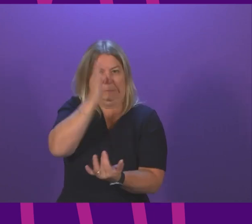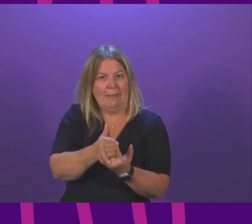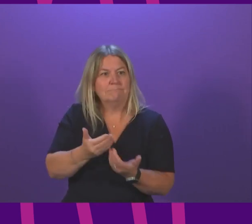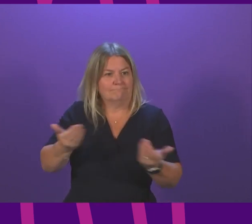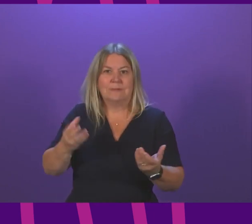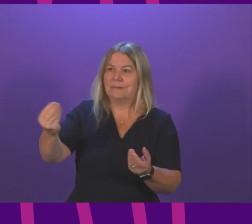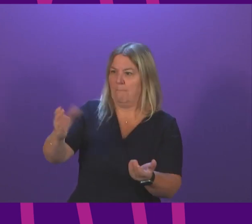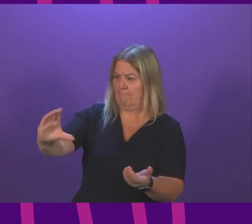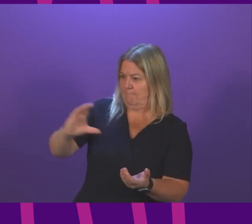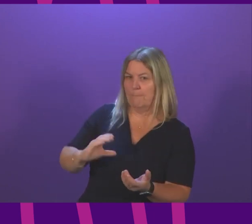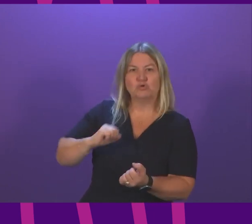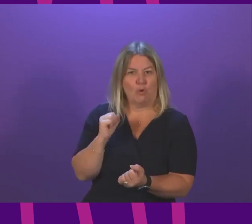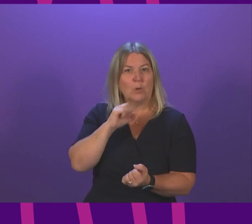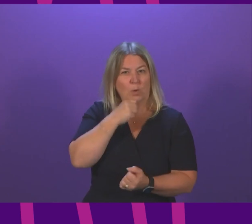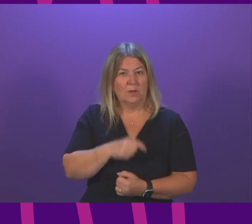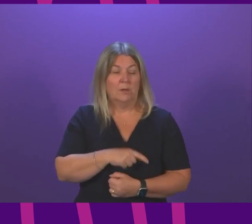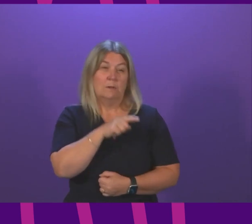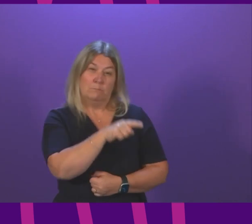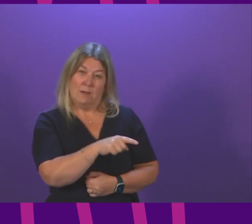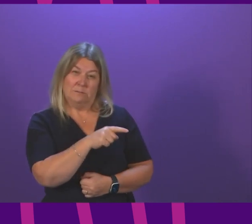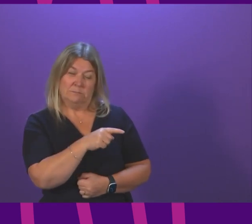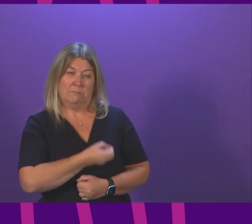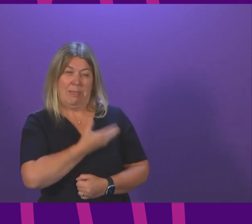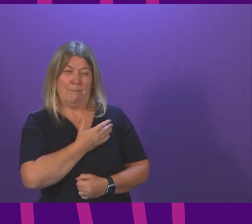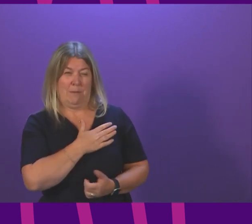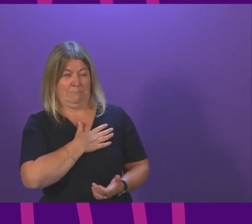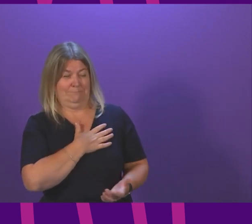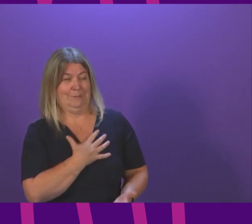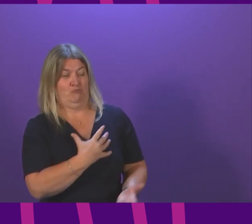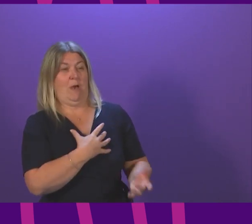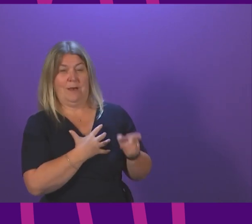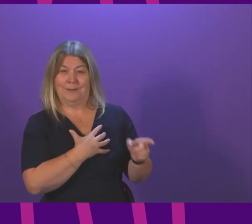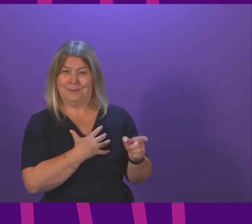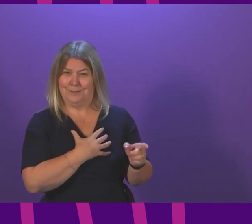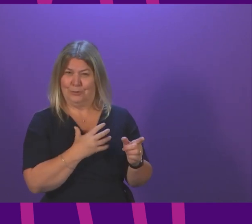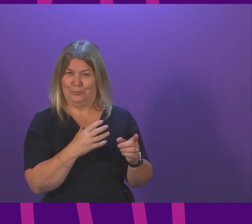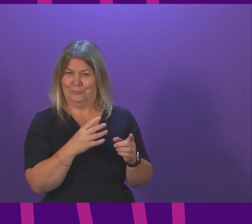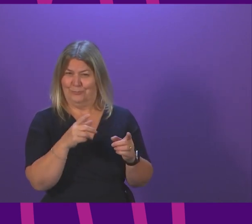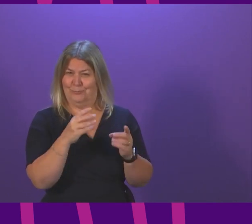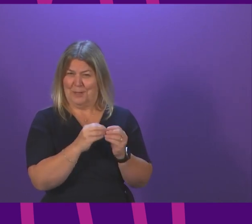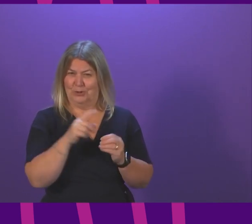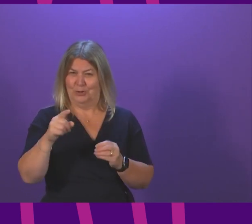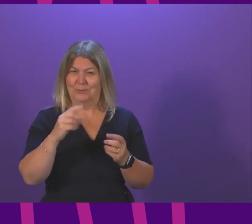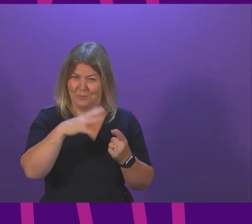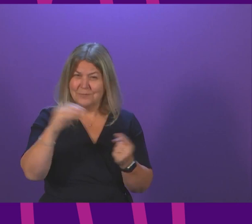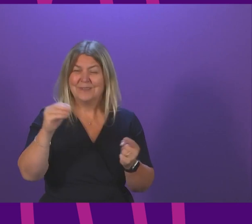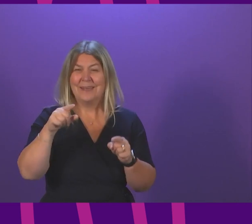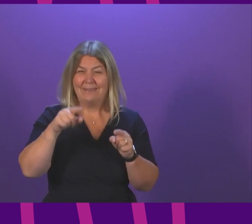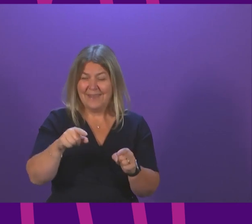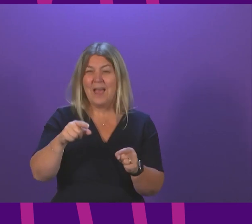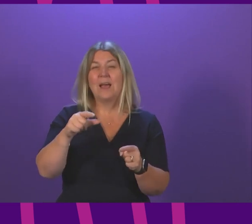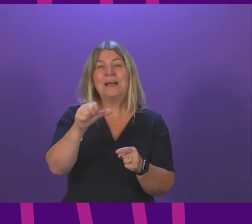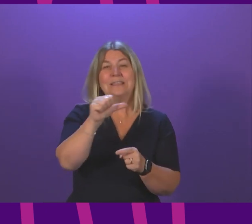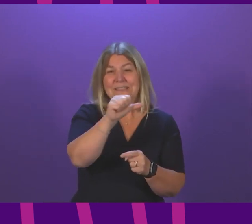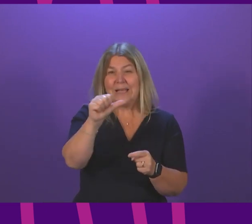positively because this is an announcement from a Tory Government which is taking £6 billion out of the